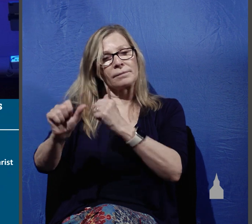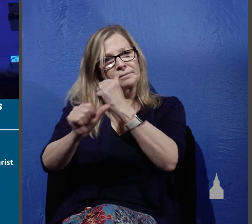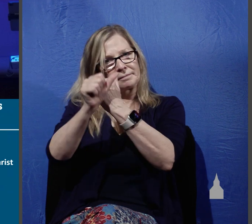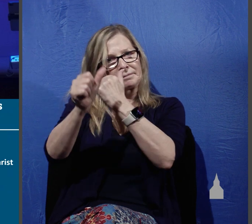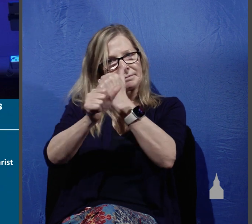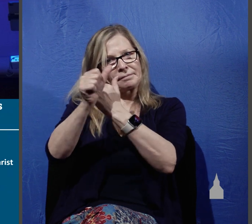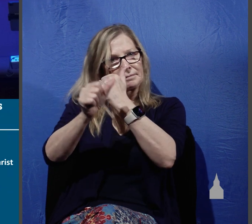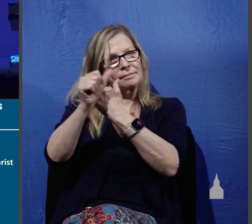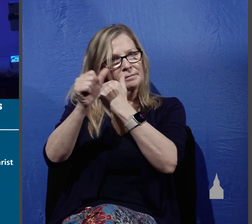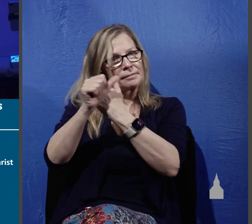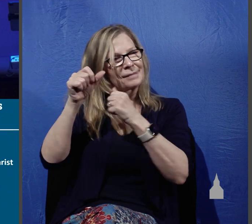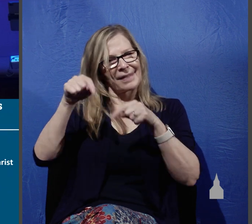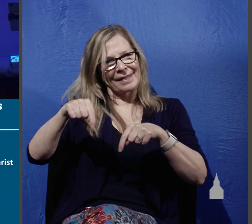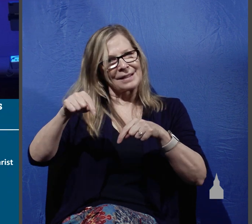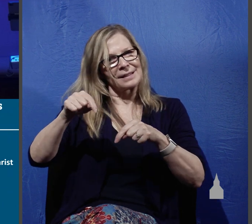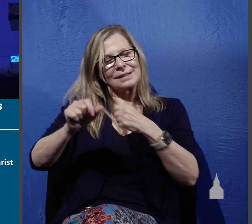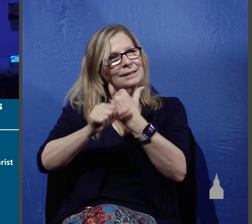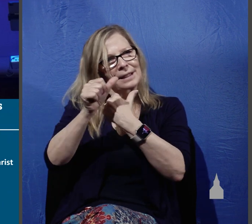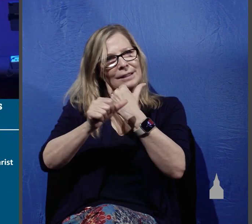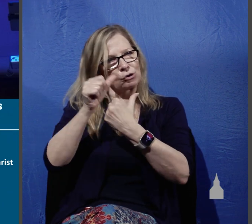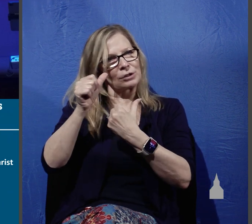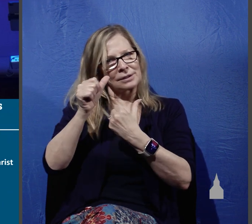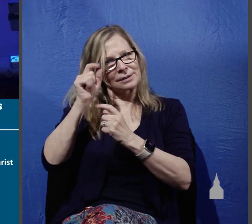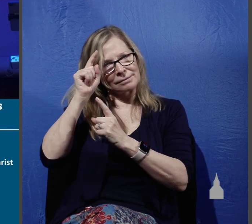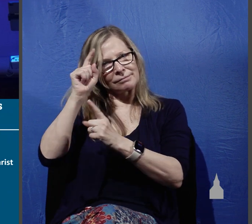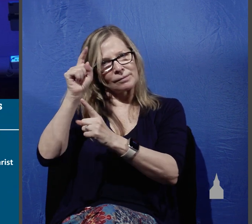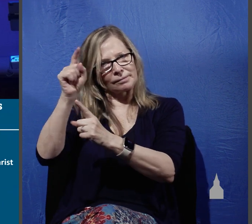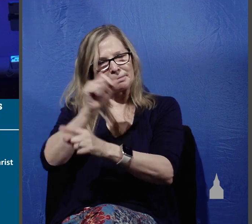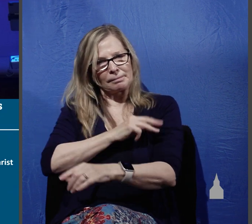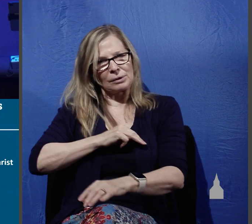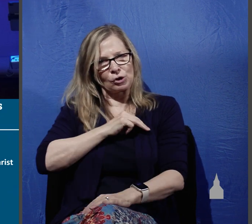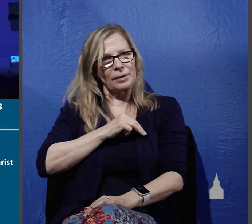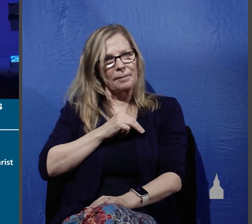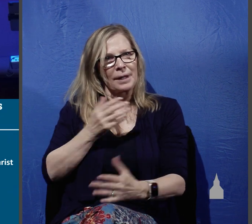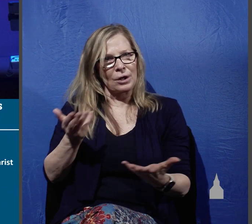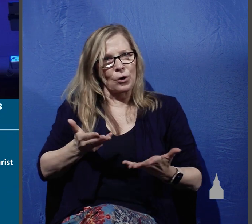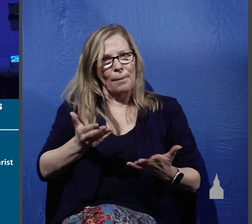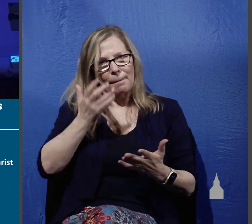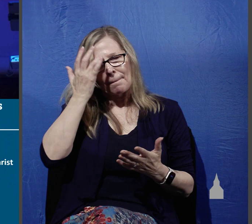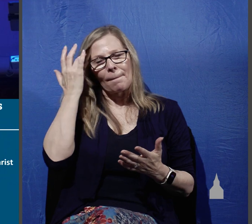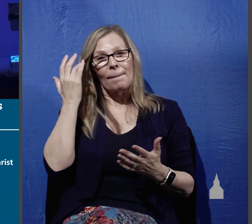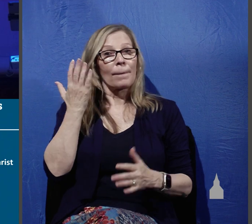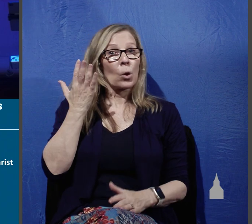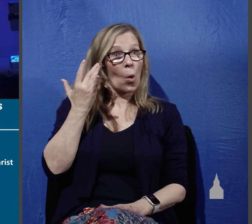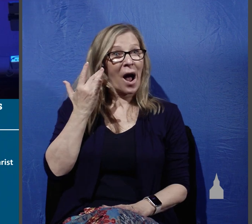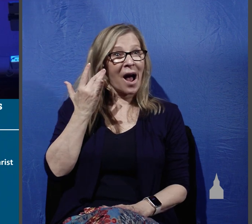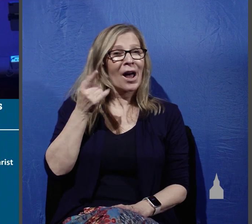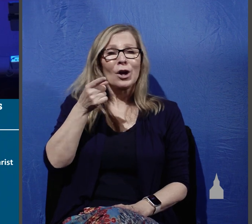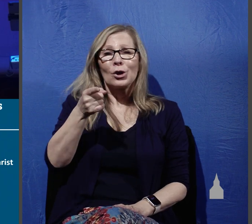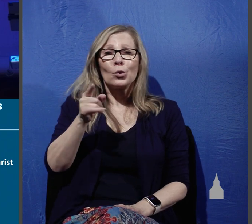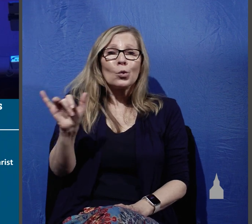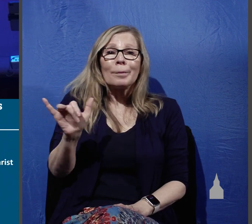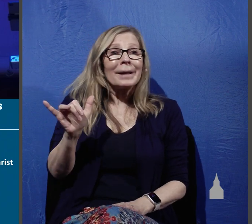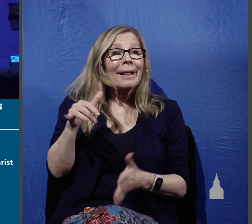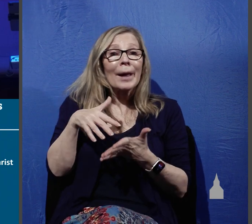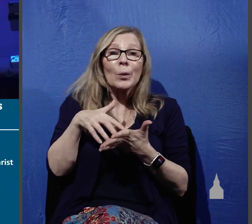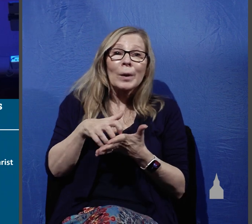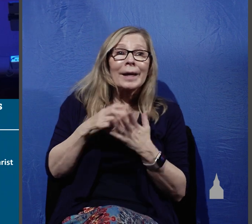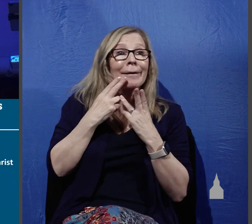it's a dangerous mission it's dangerous because they'll be like weak helpless